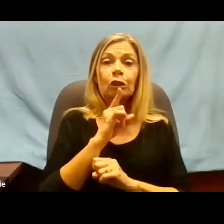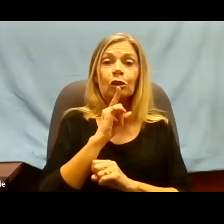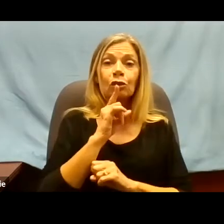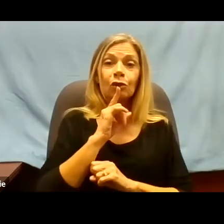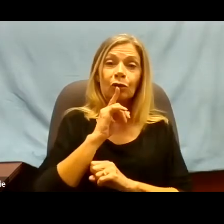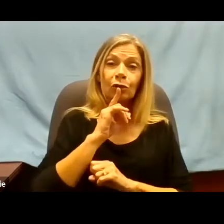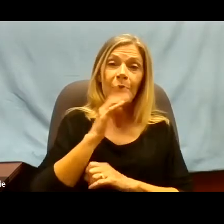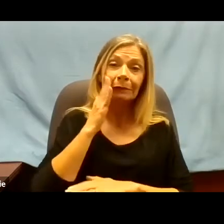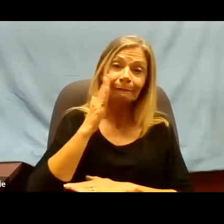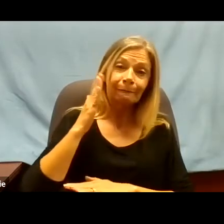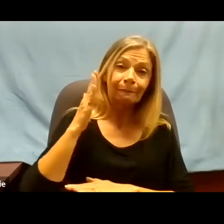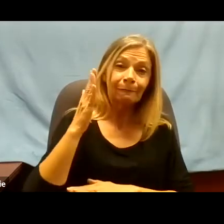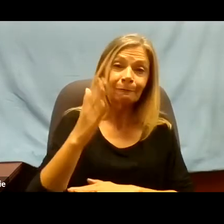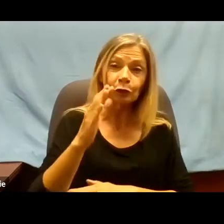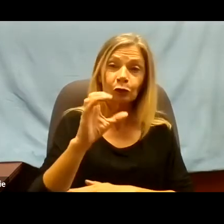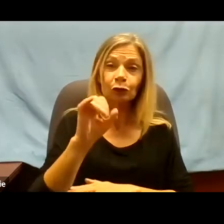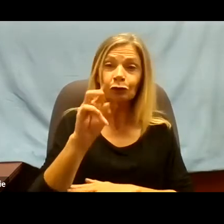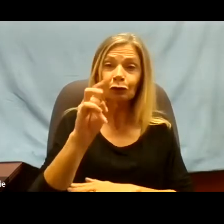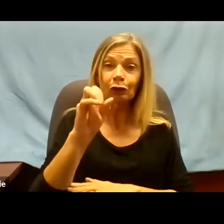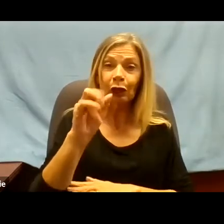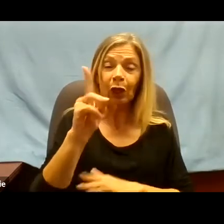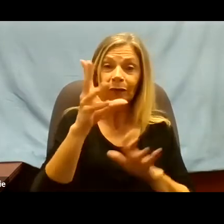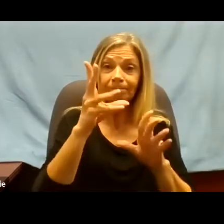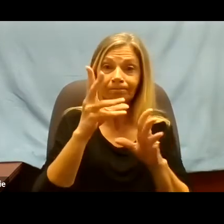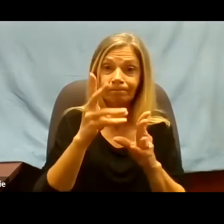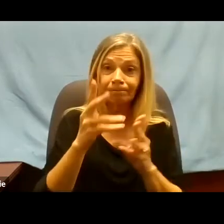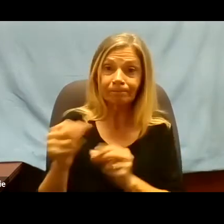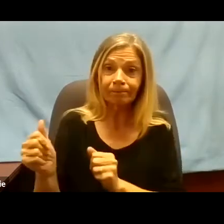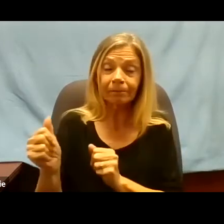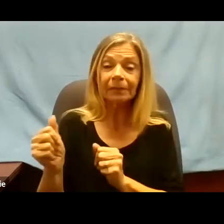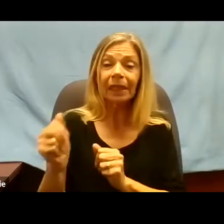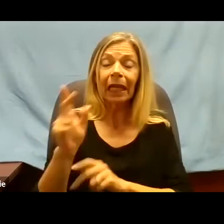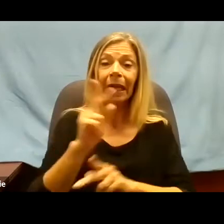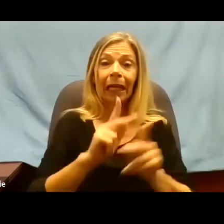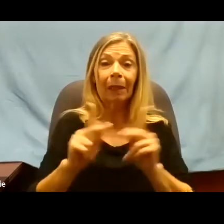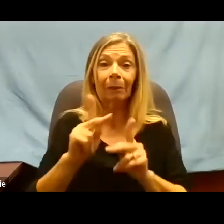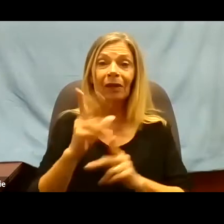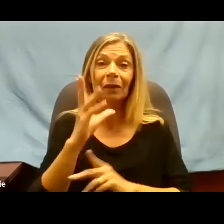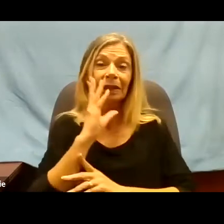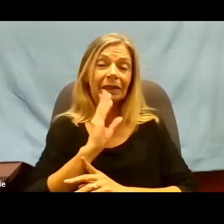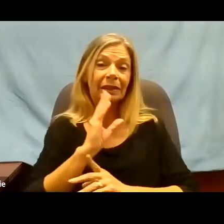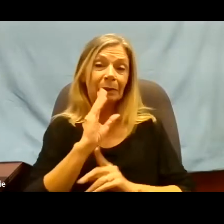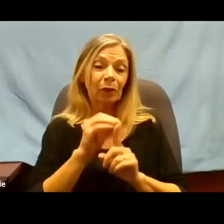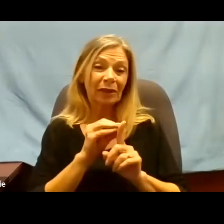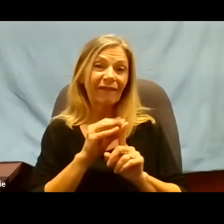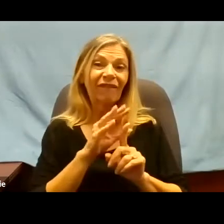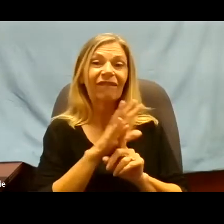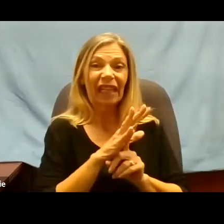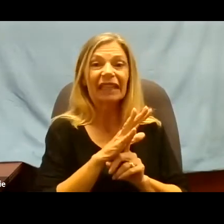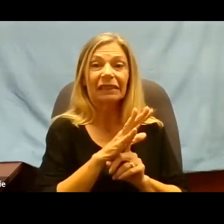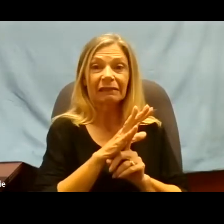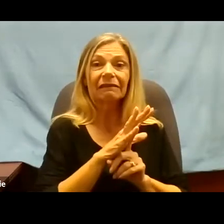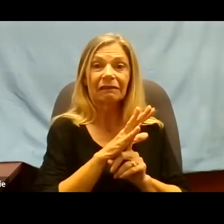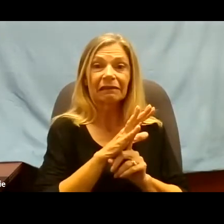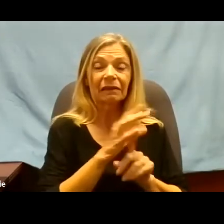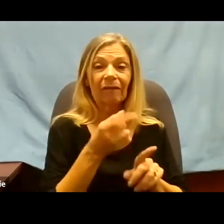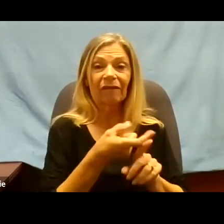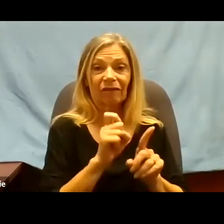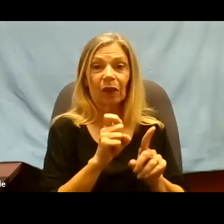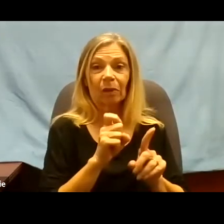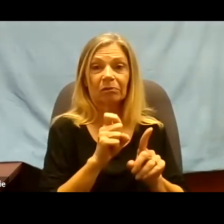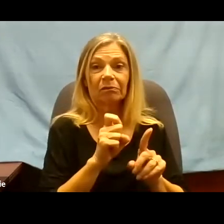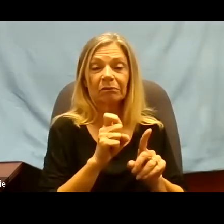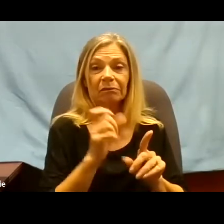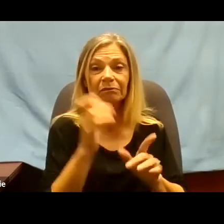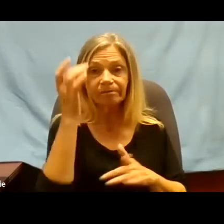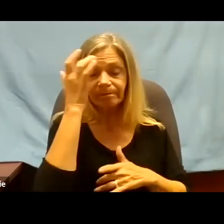that those people who have been affected by it and now have disabilities are getting the things we need, they need,